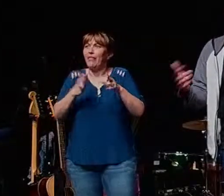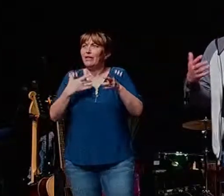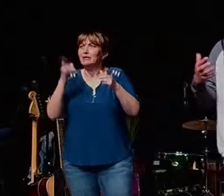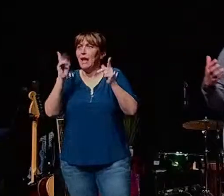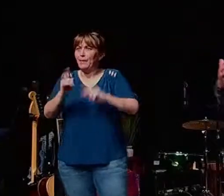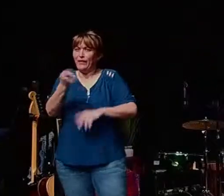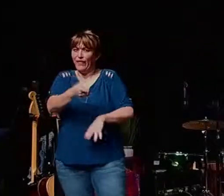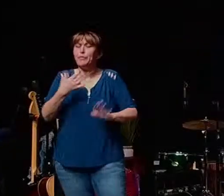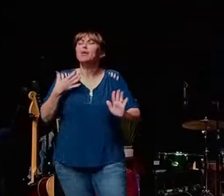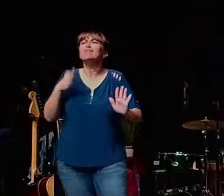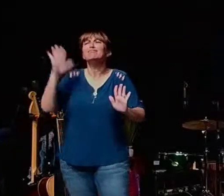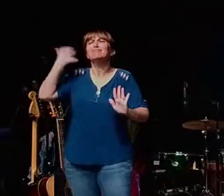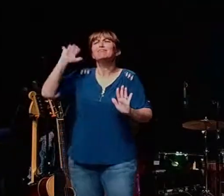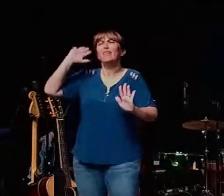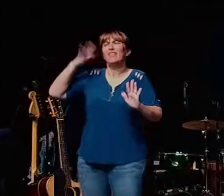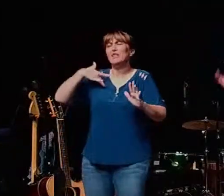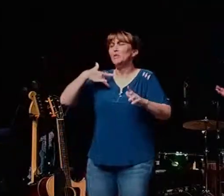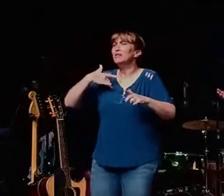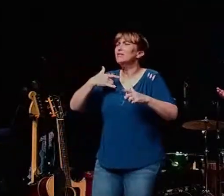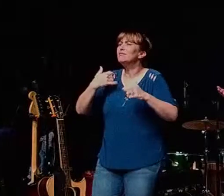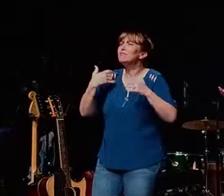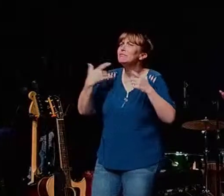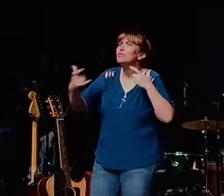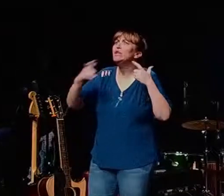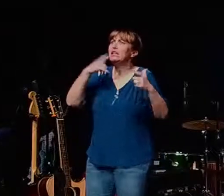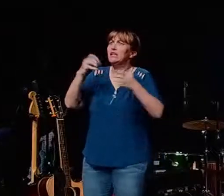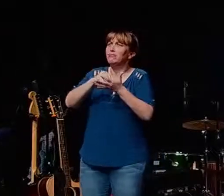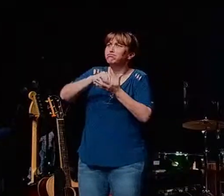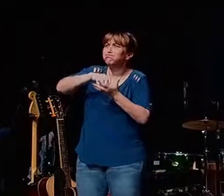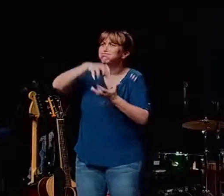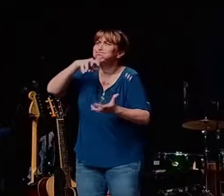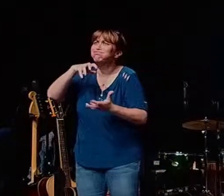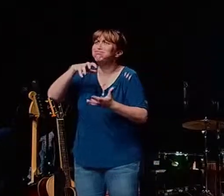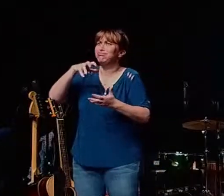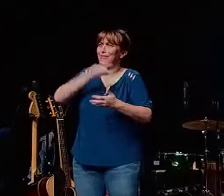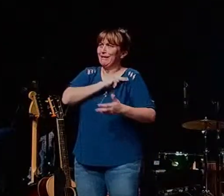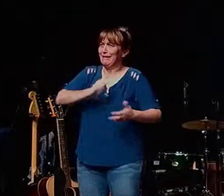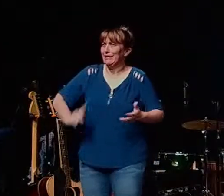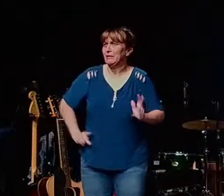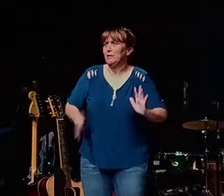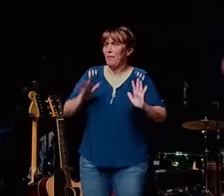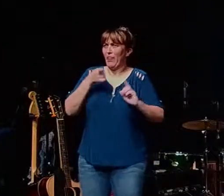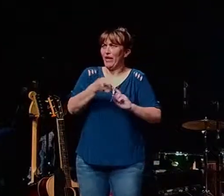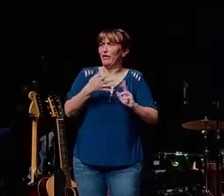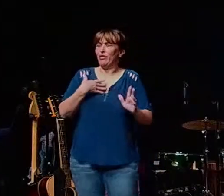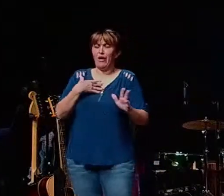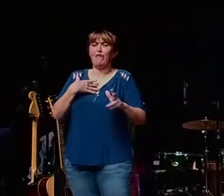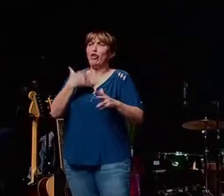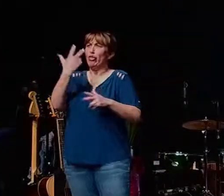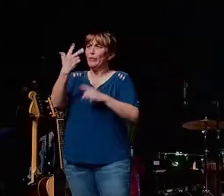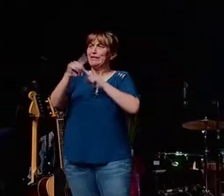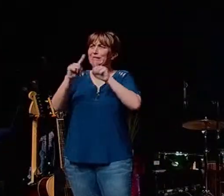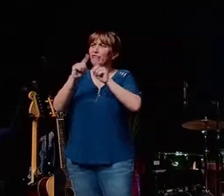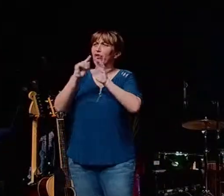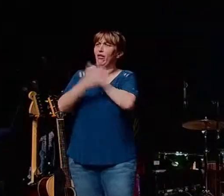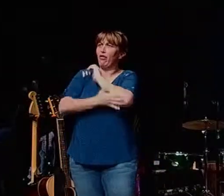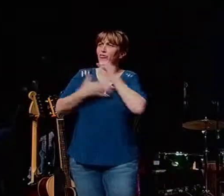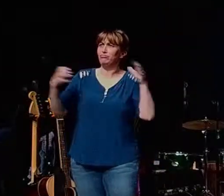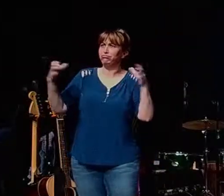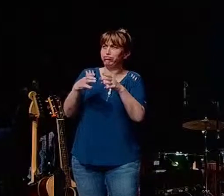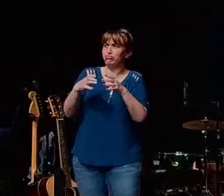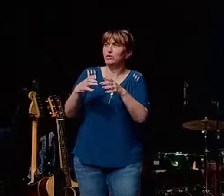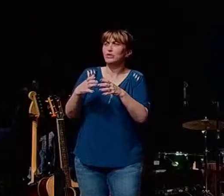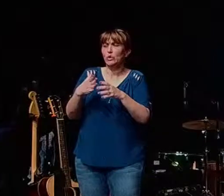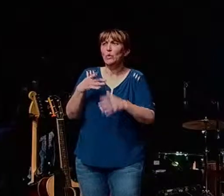but at the time this was a flourishing region and it was an empire that that that spanned three different countries so this guy